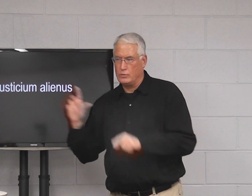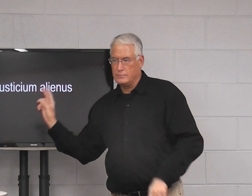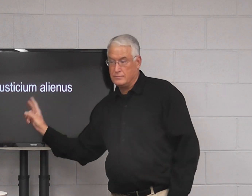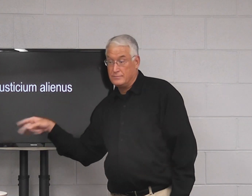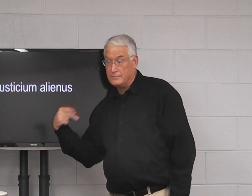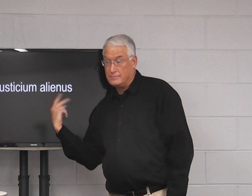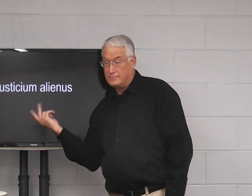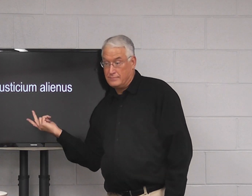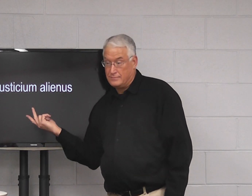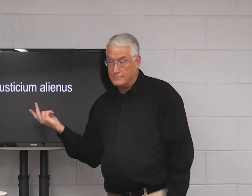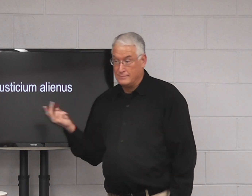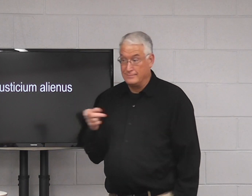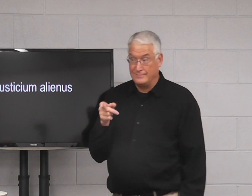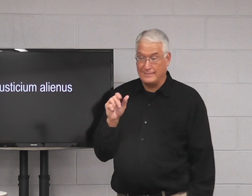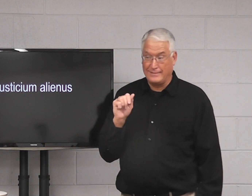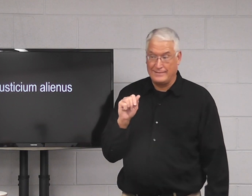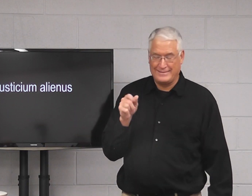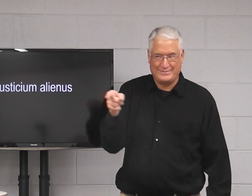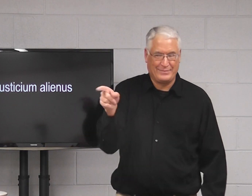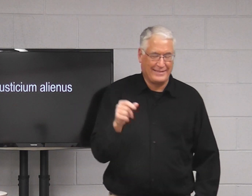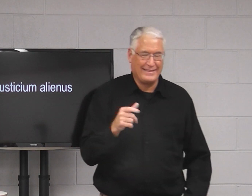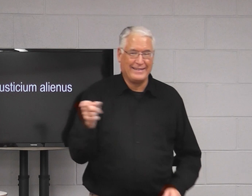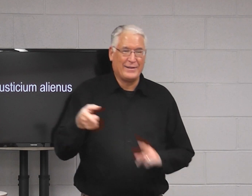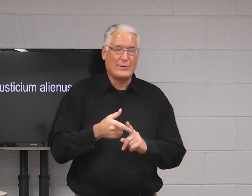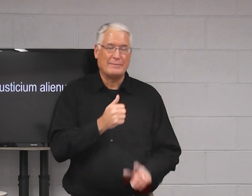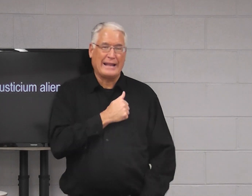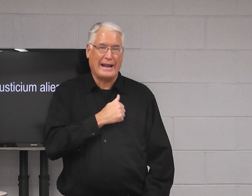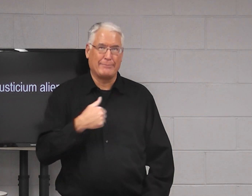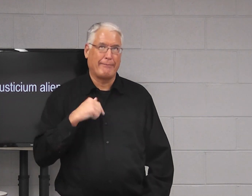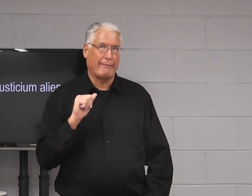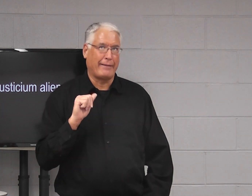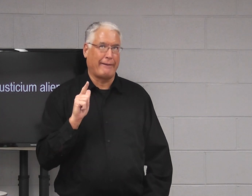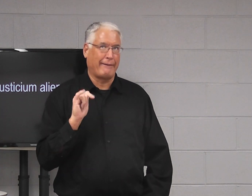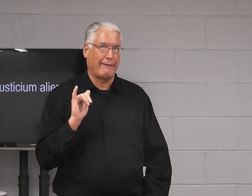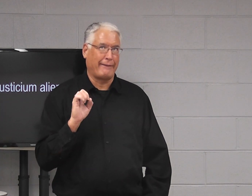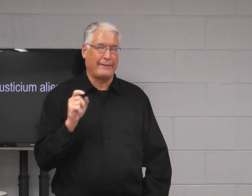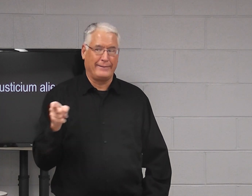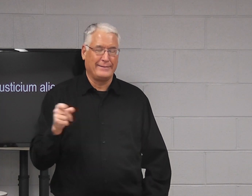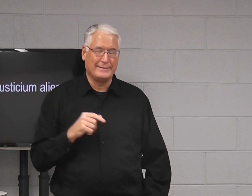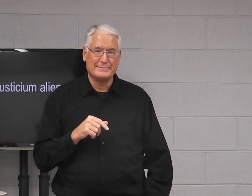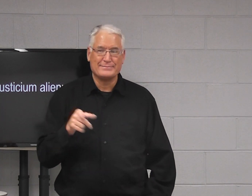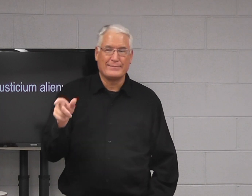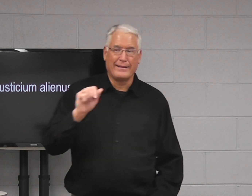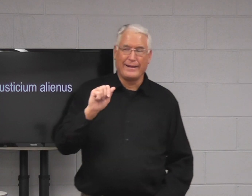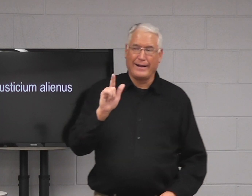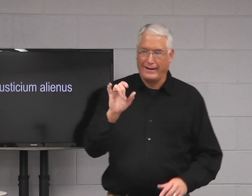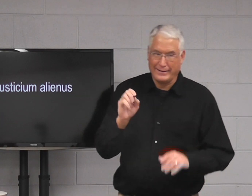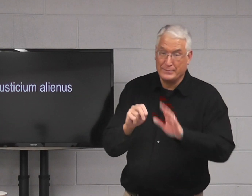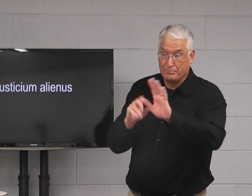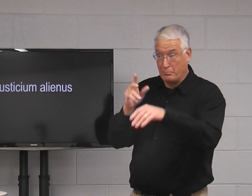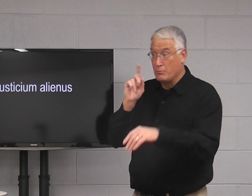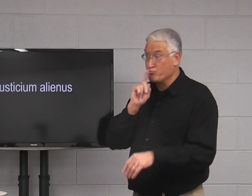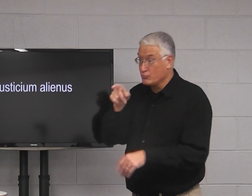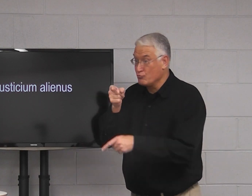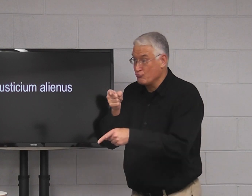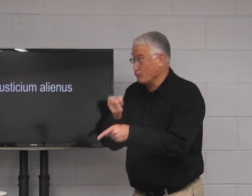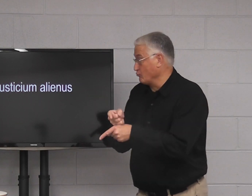There are two English words from Canada, alien, like the person from